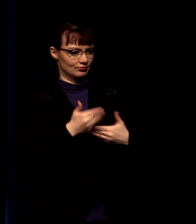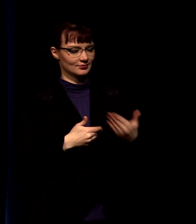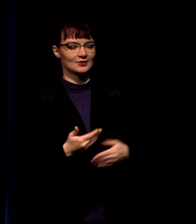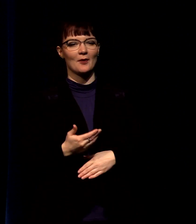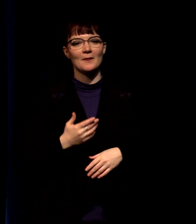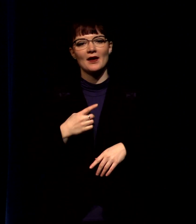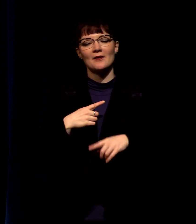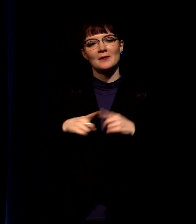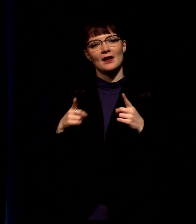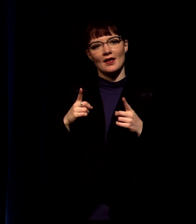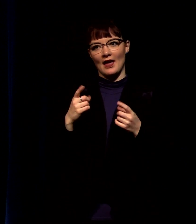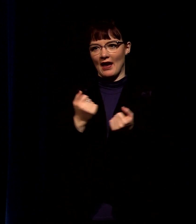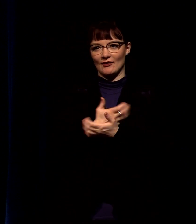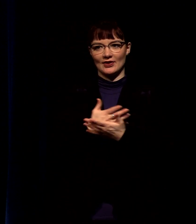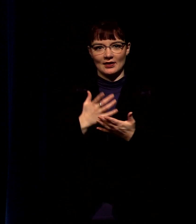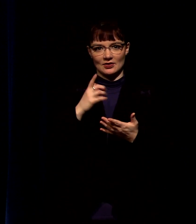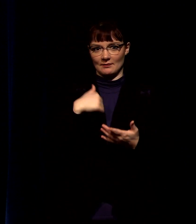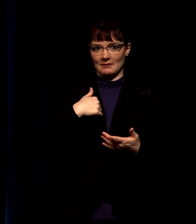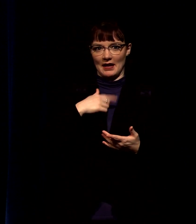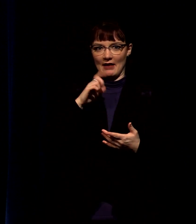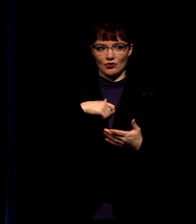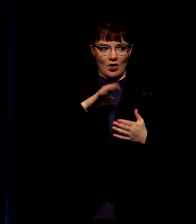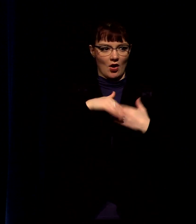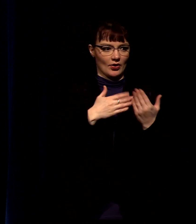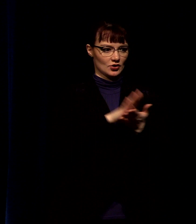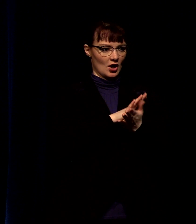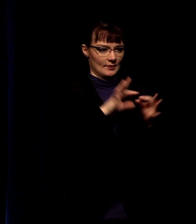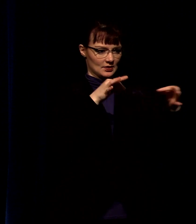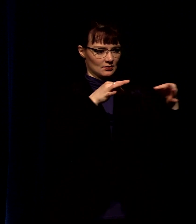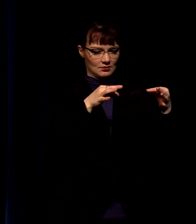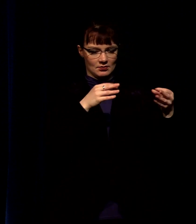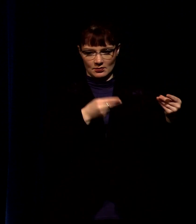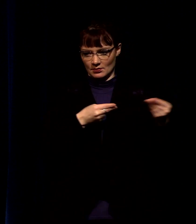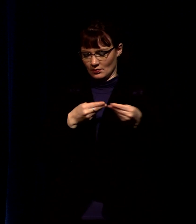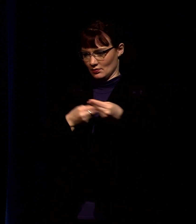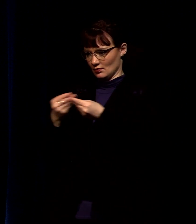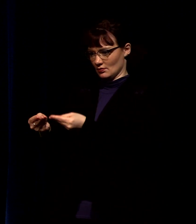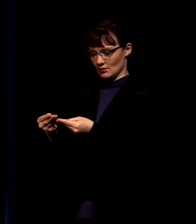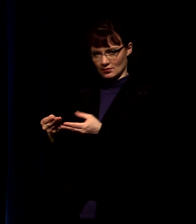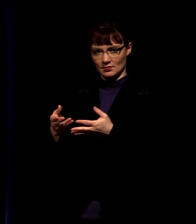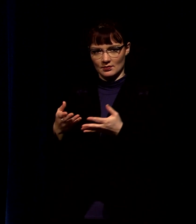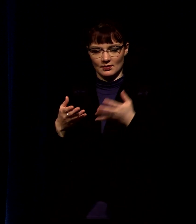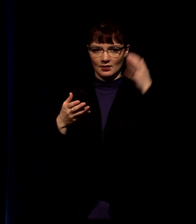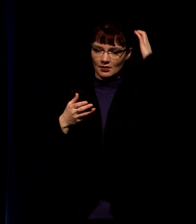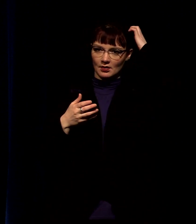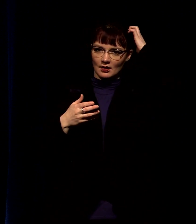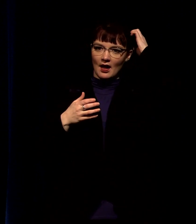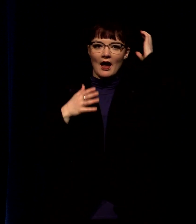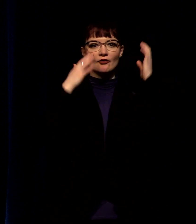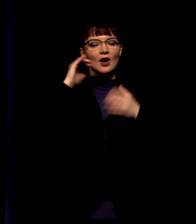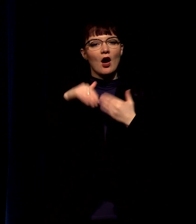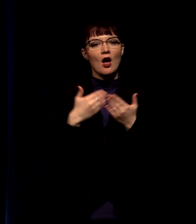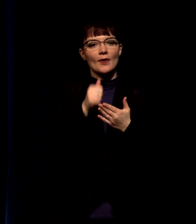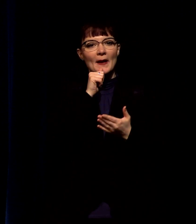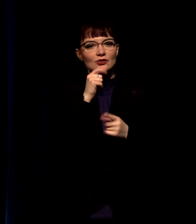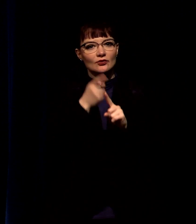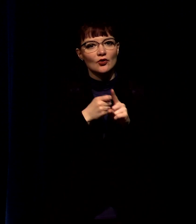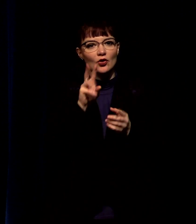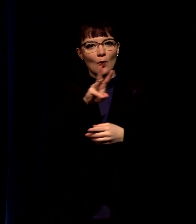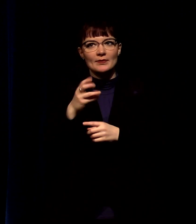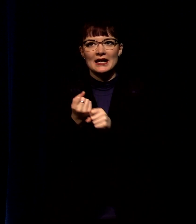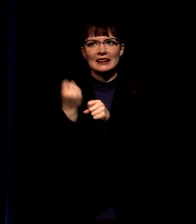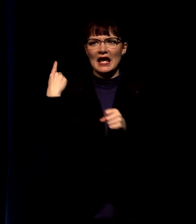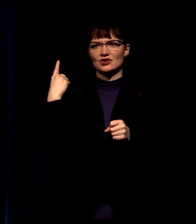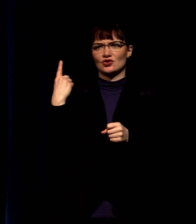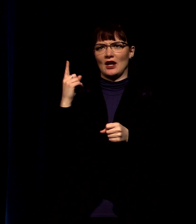just me having to get everything together like stress arises in me because i forget the passwords like all these websites that i visit one time a